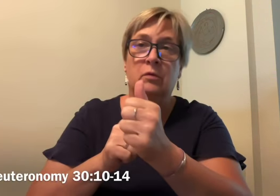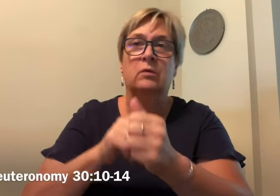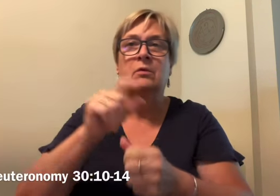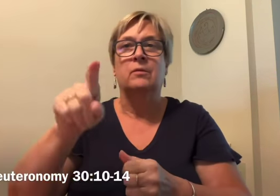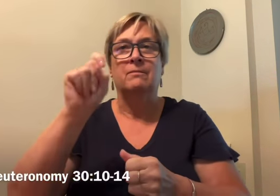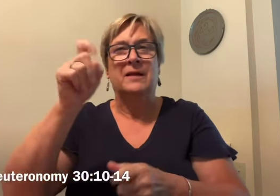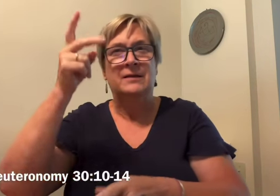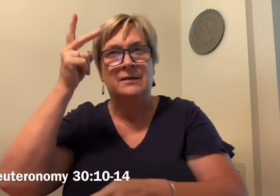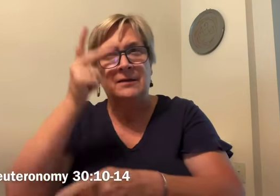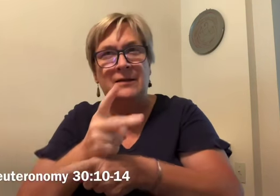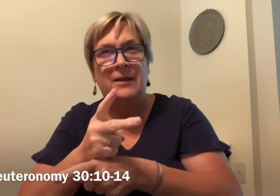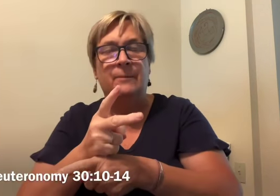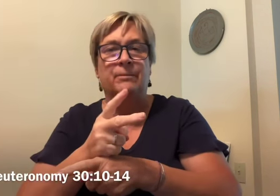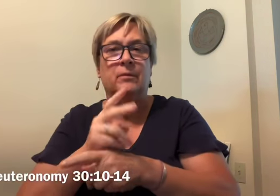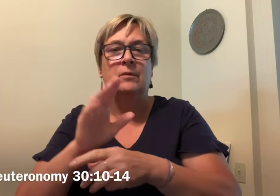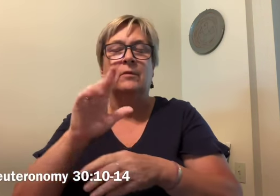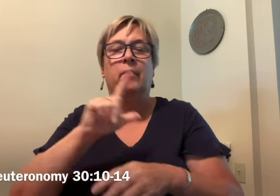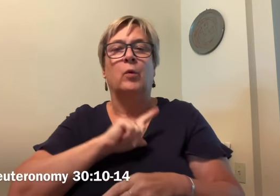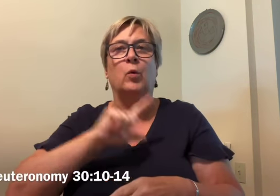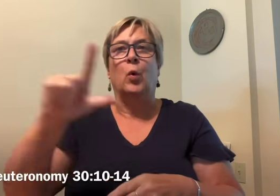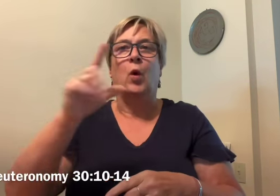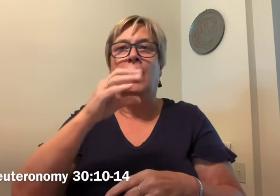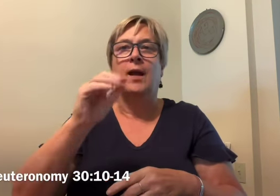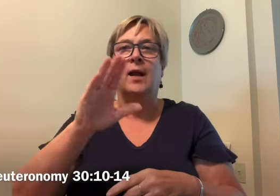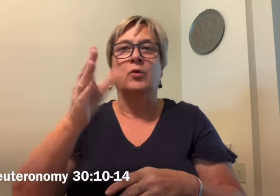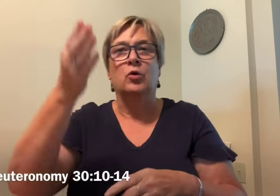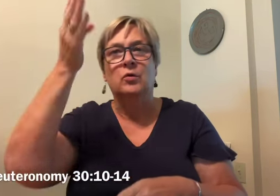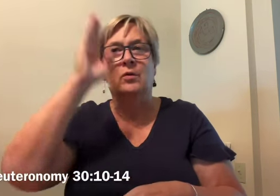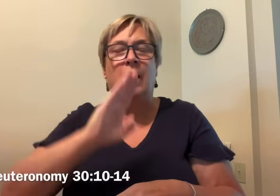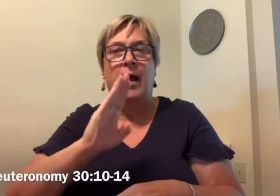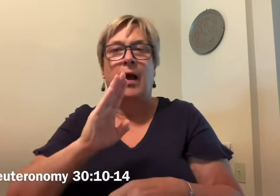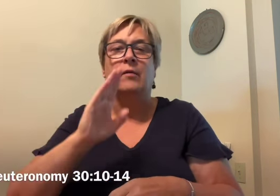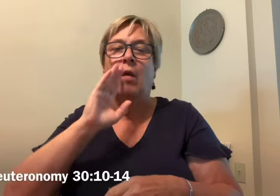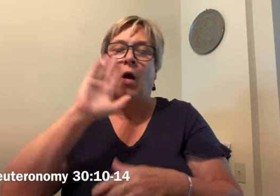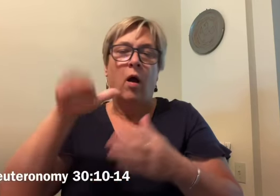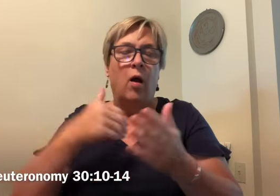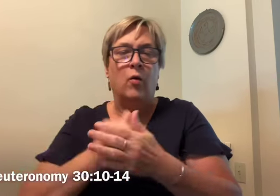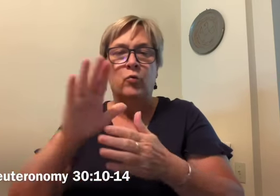Lord your God with all your heart and all your soul.